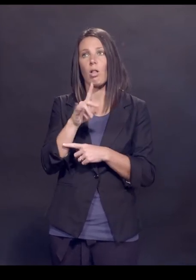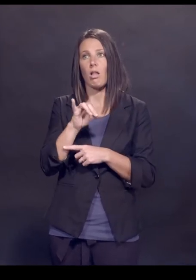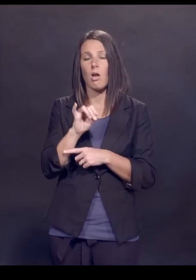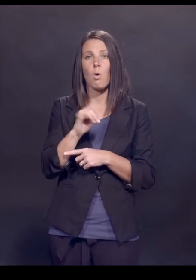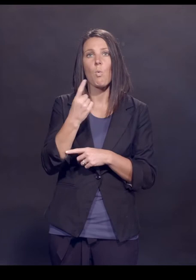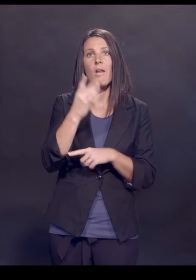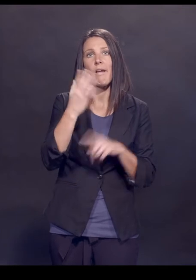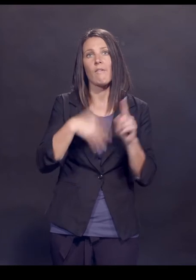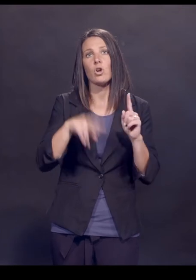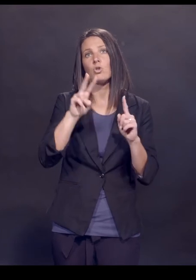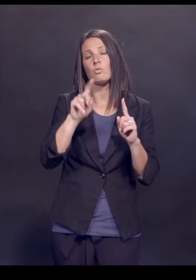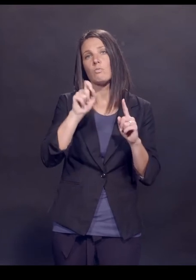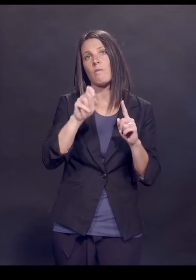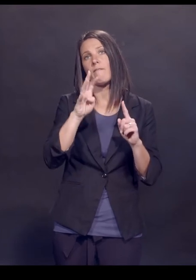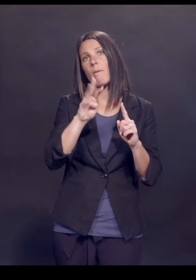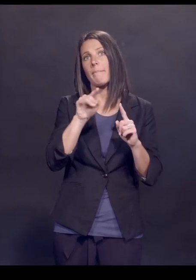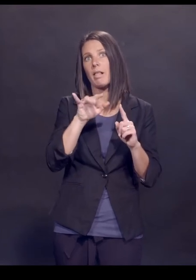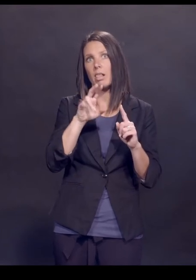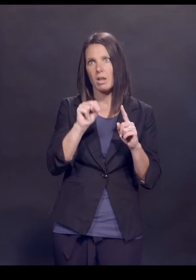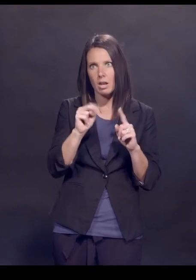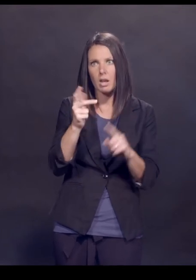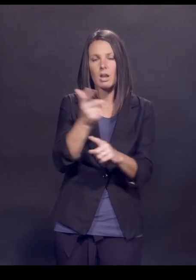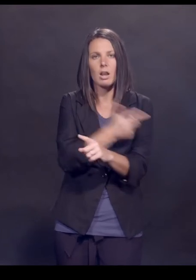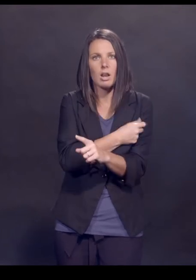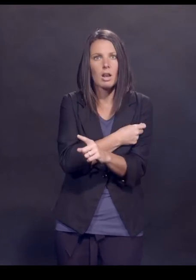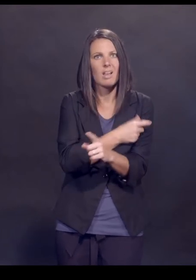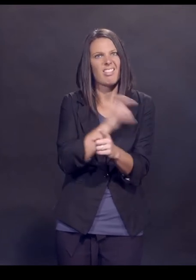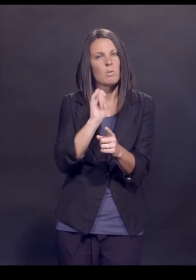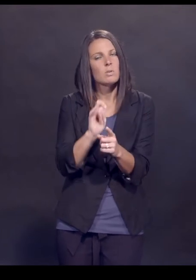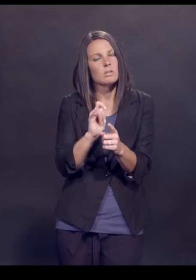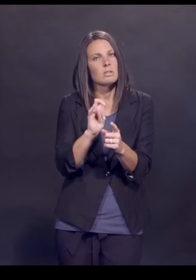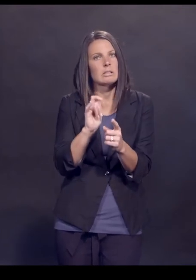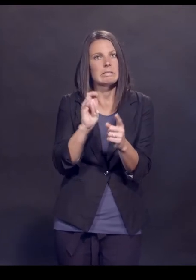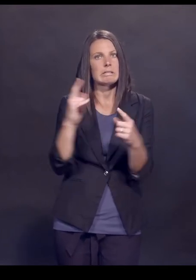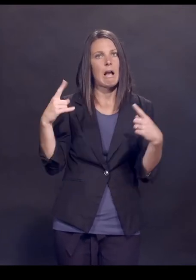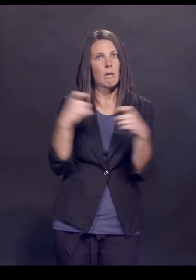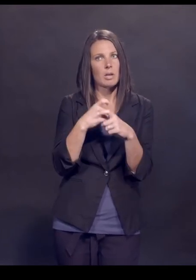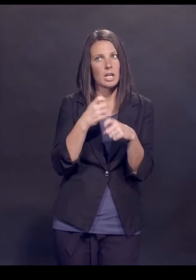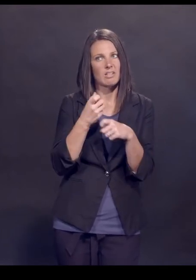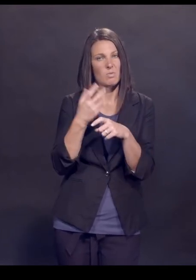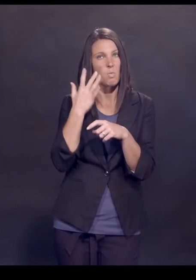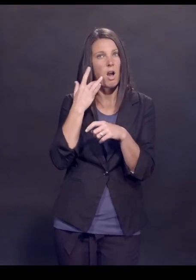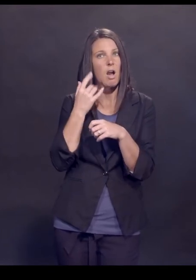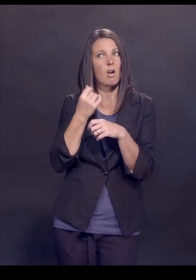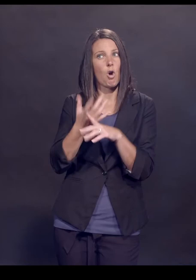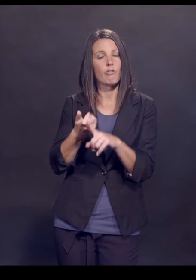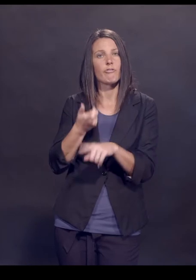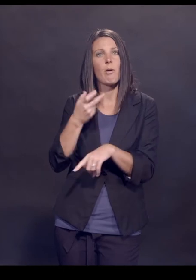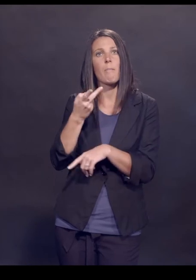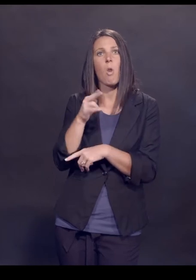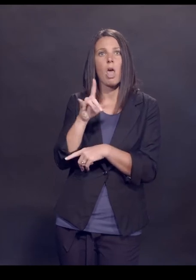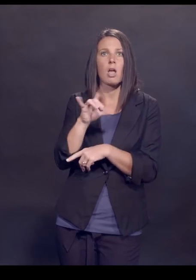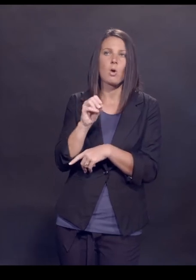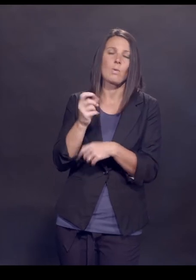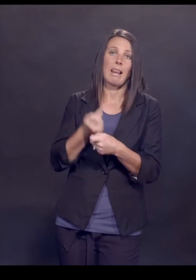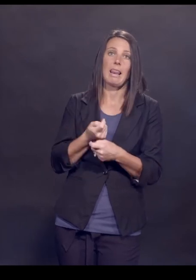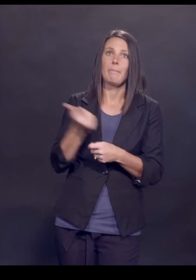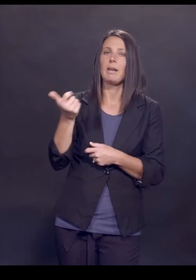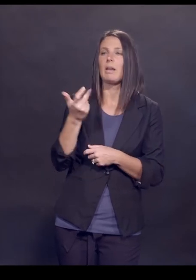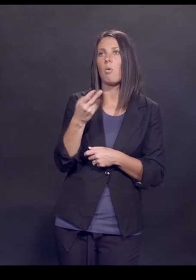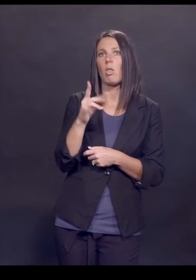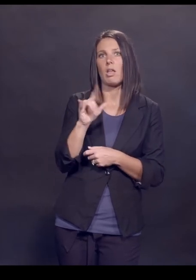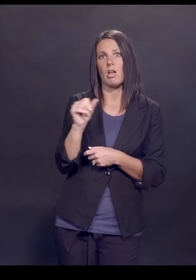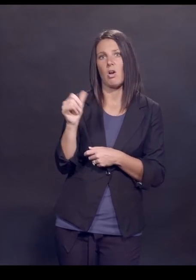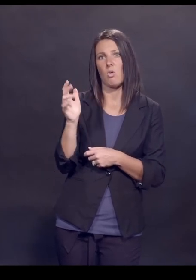.4 million doses was complicated by polio. mean, although we eliminated polio from this country by the late